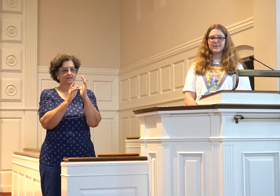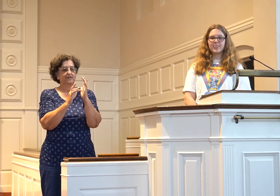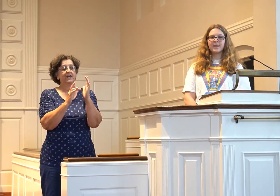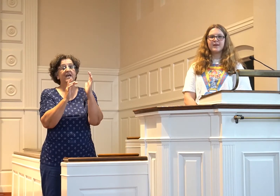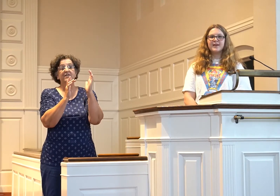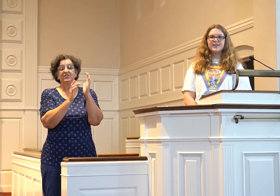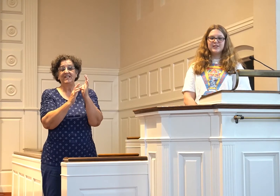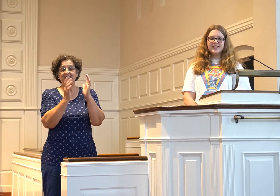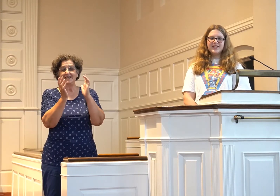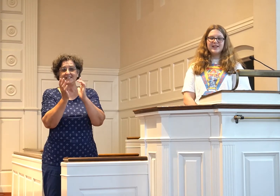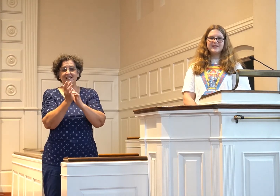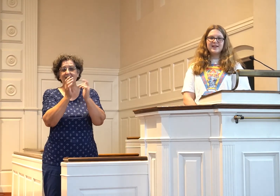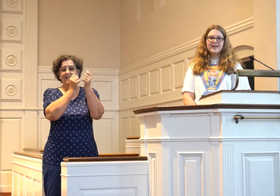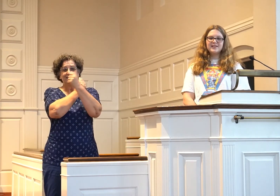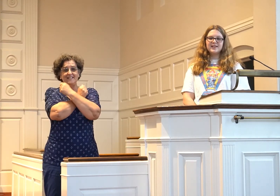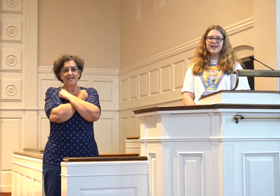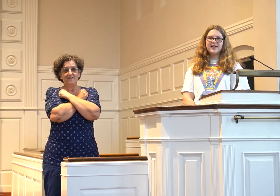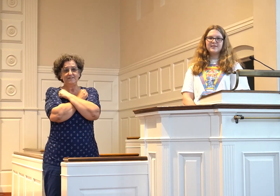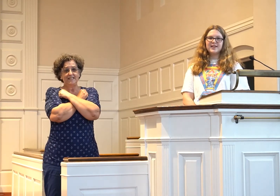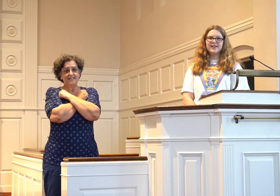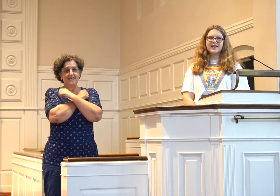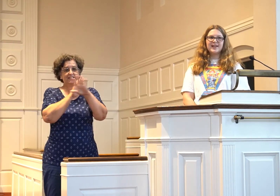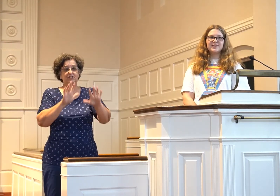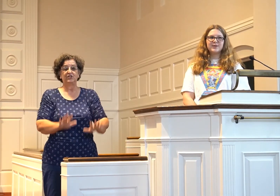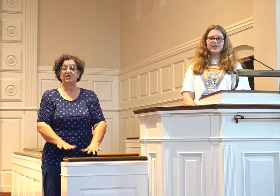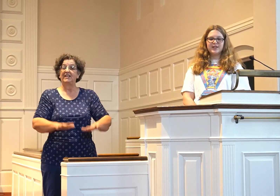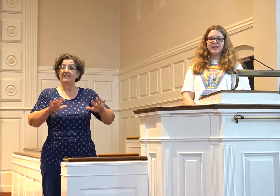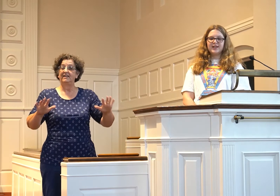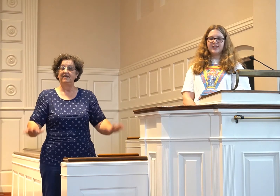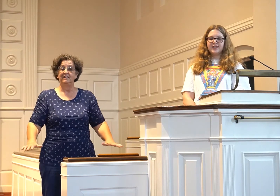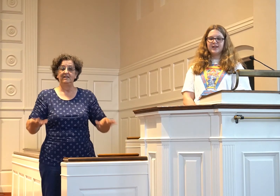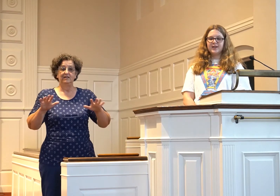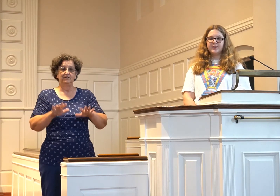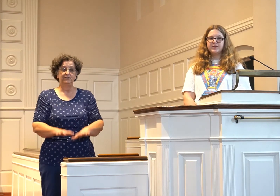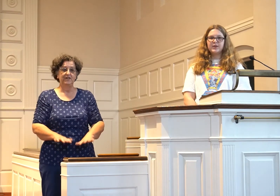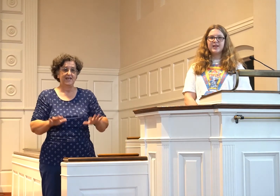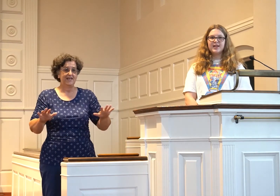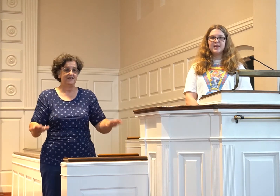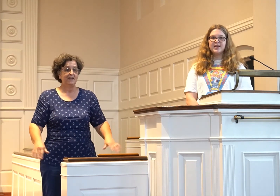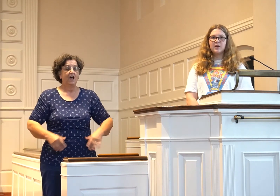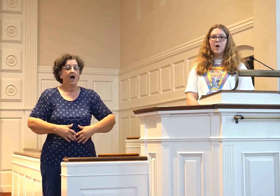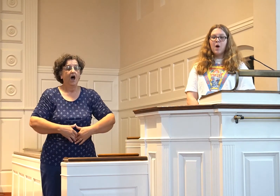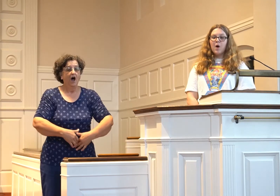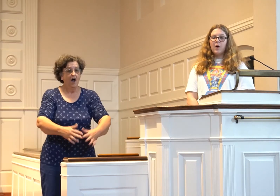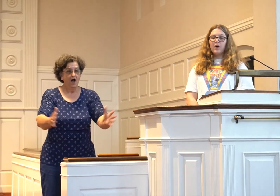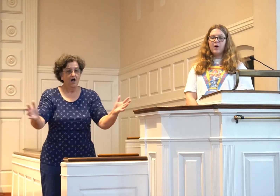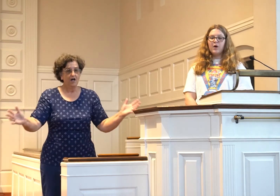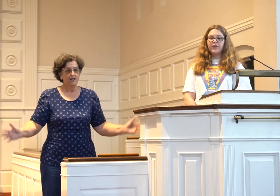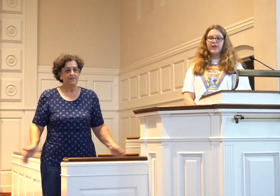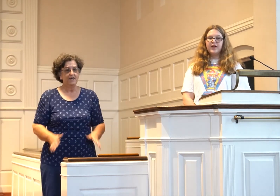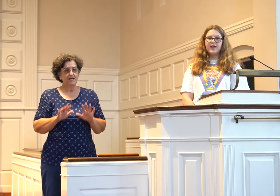Jesus loves the little children of the